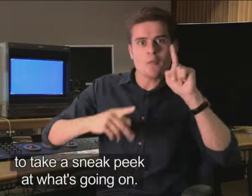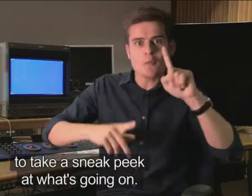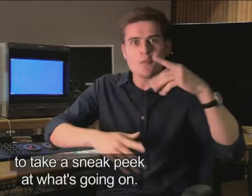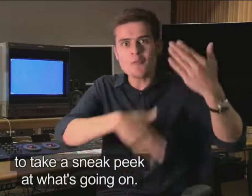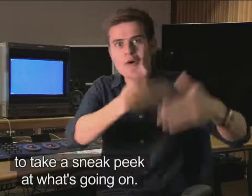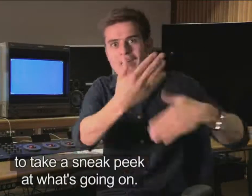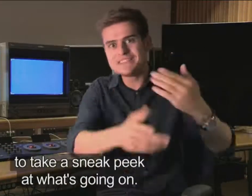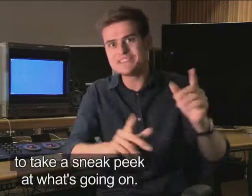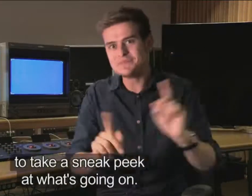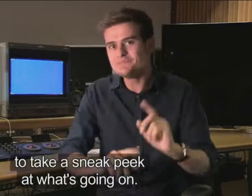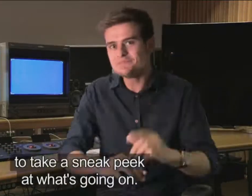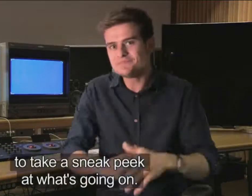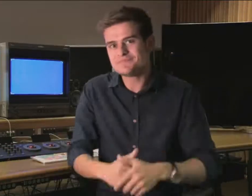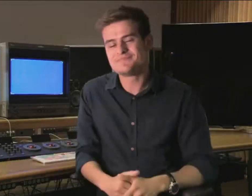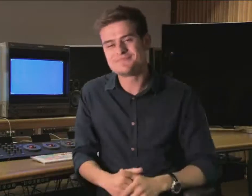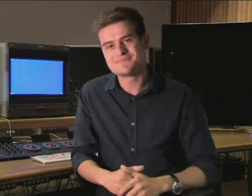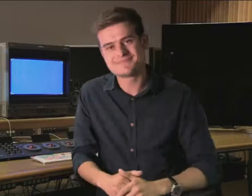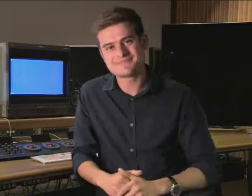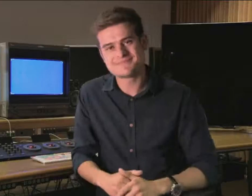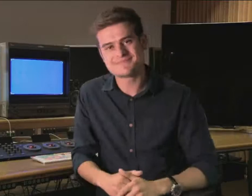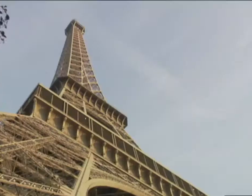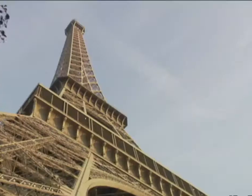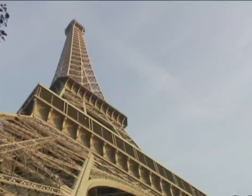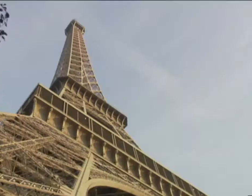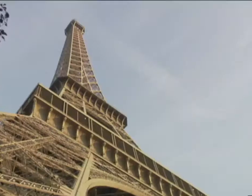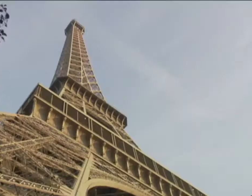peek at what's going on.